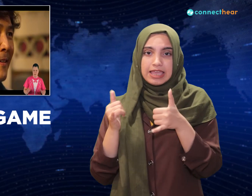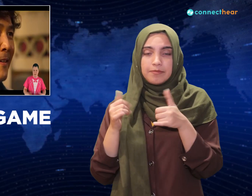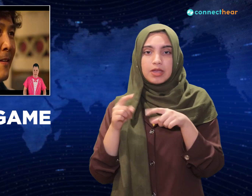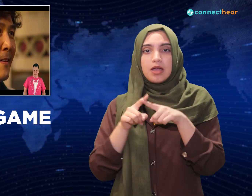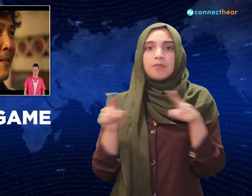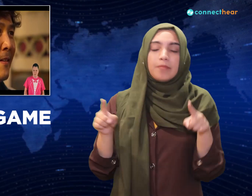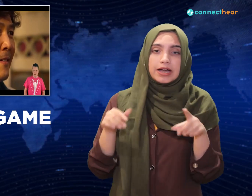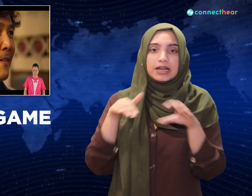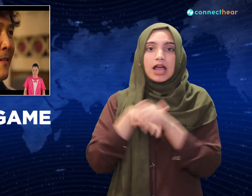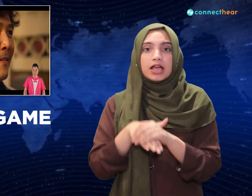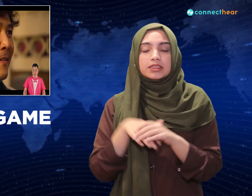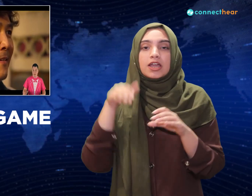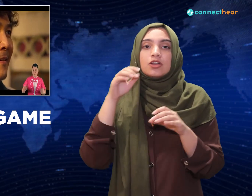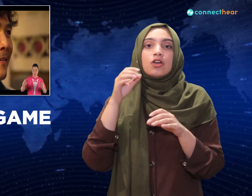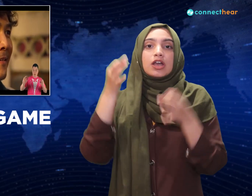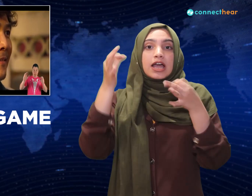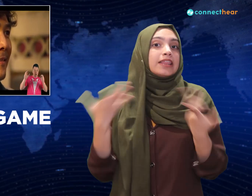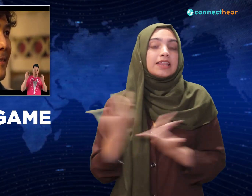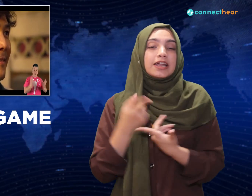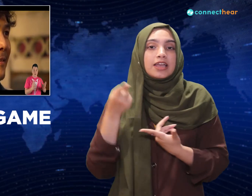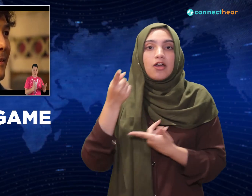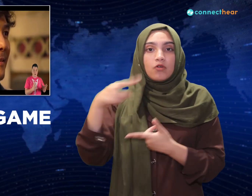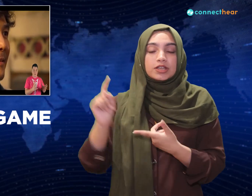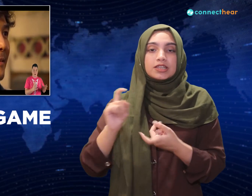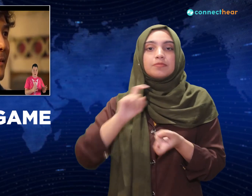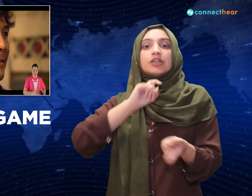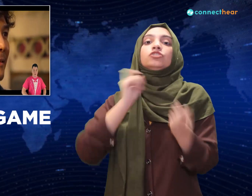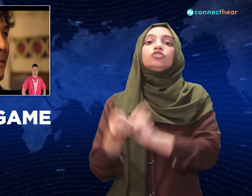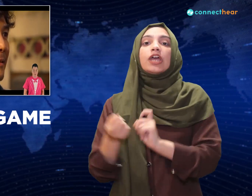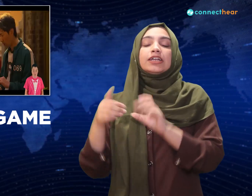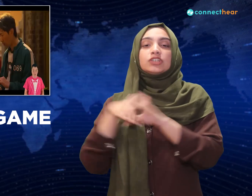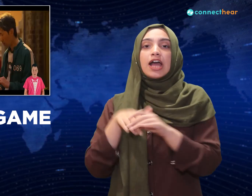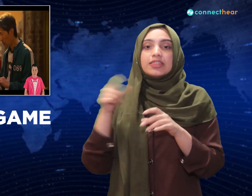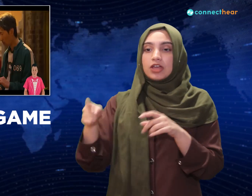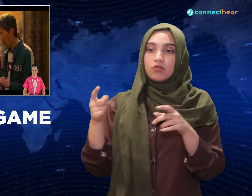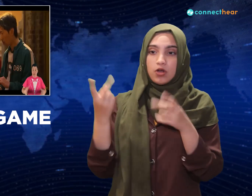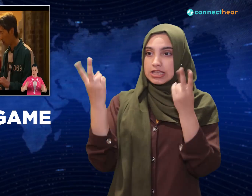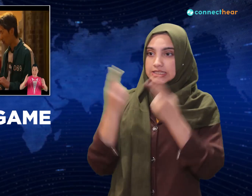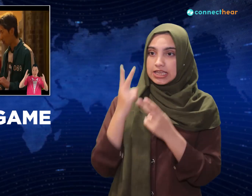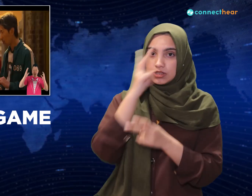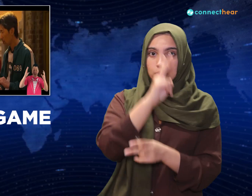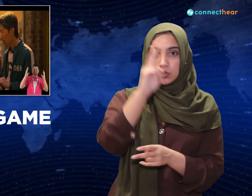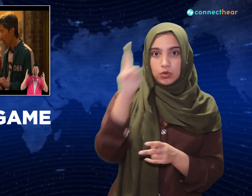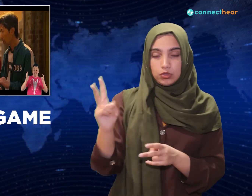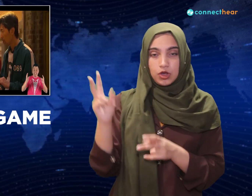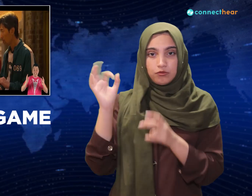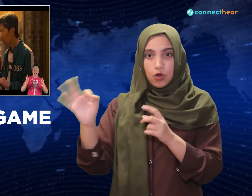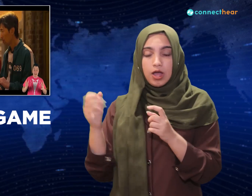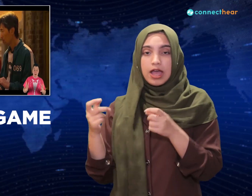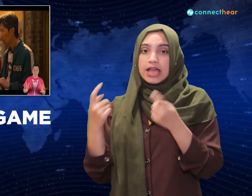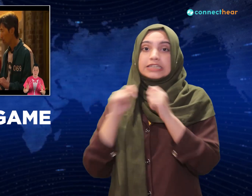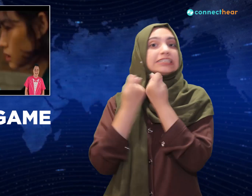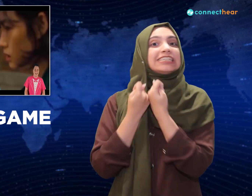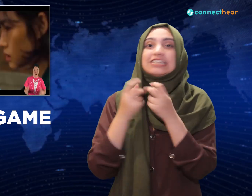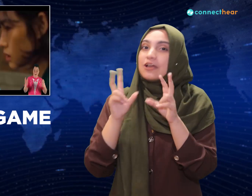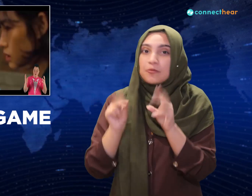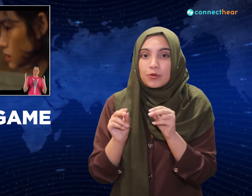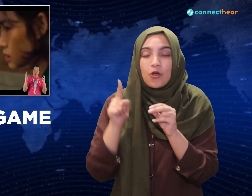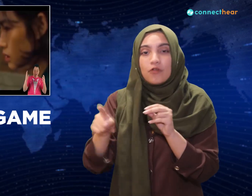announced, you're not playing with your partner, you're playing against them. Oh that